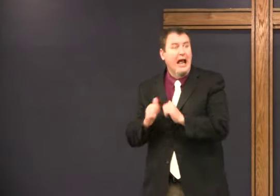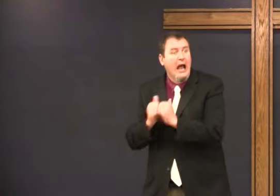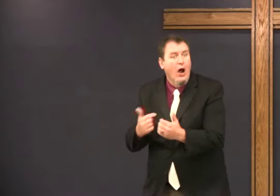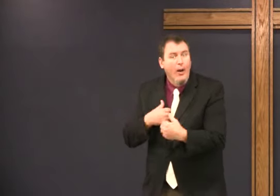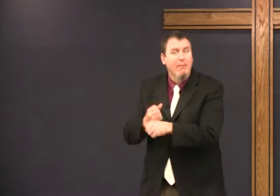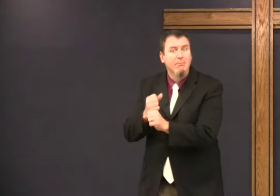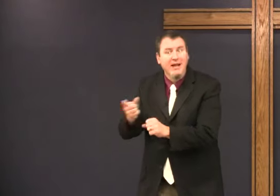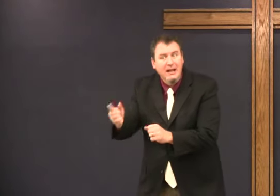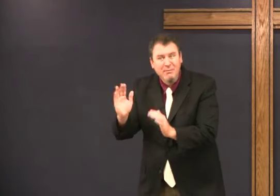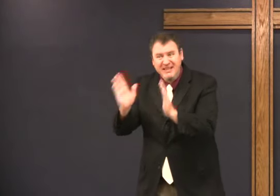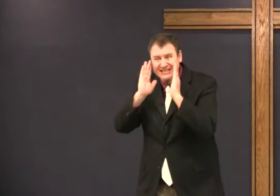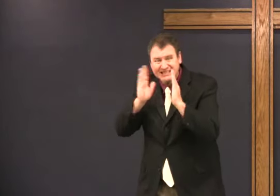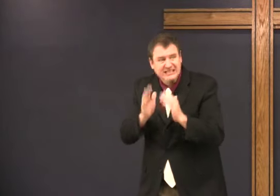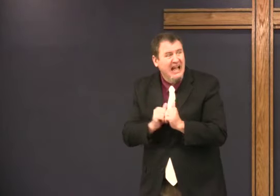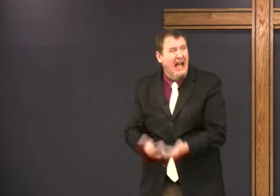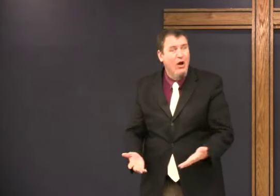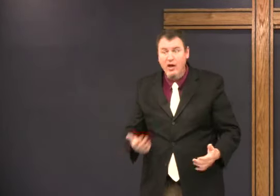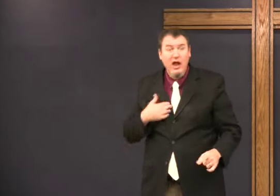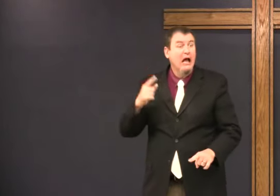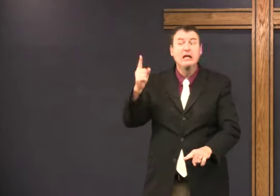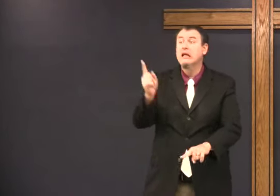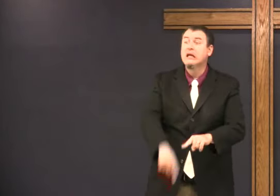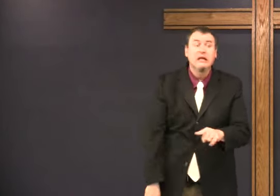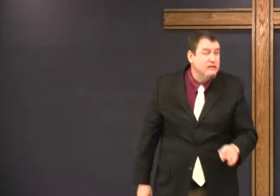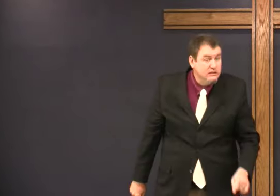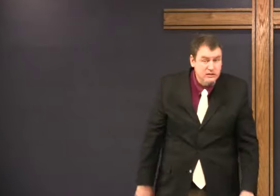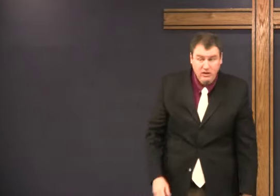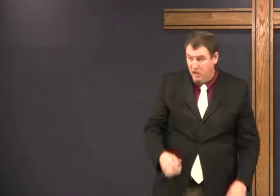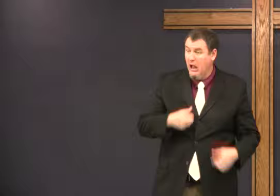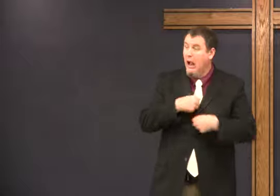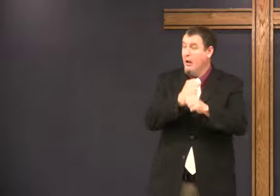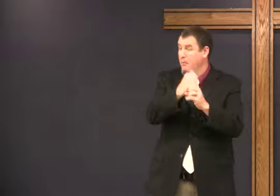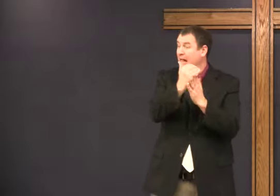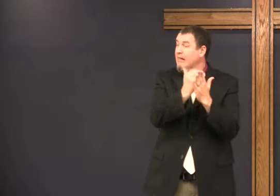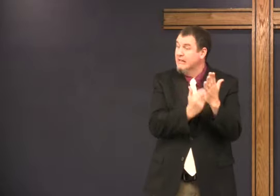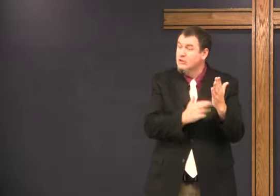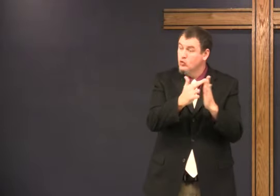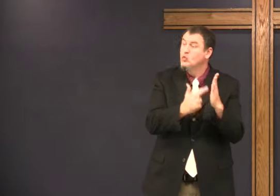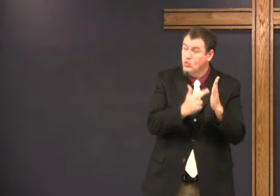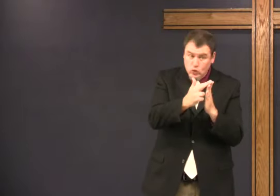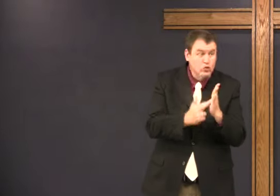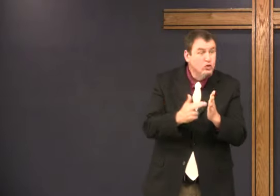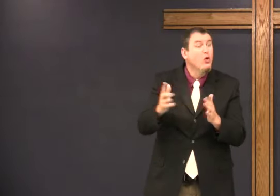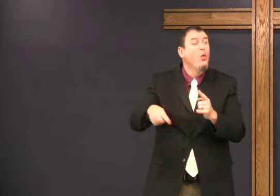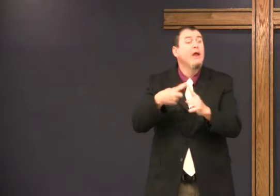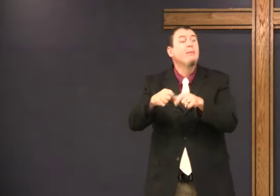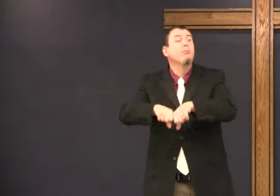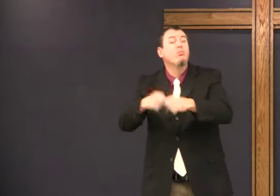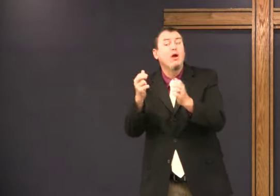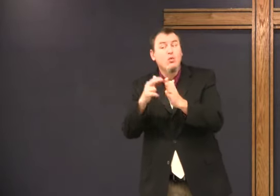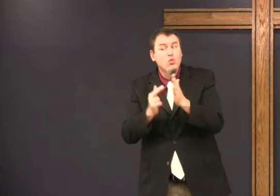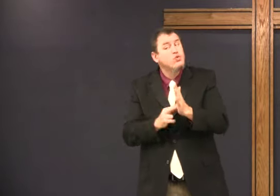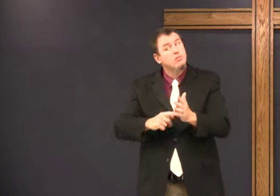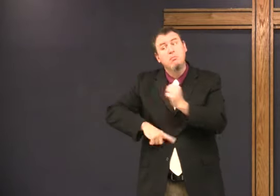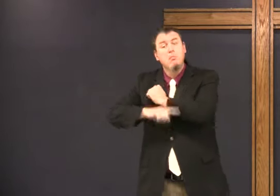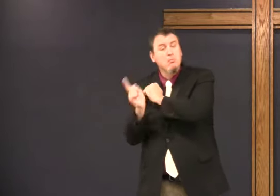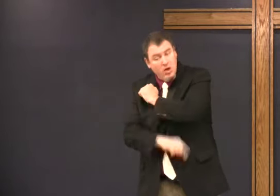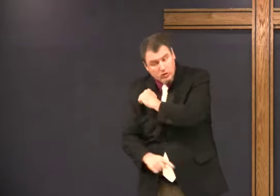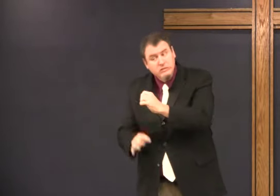And all it does is frustrate us. How do we make, how do we get them to pay attention? We have a list of rules. we break the rules,